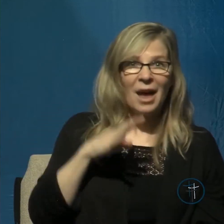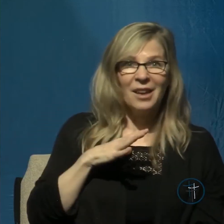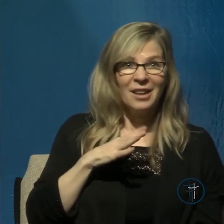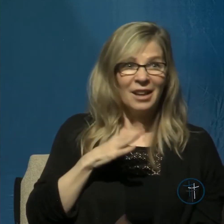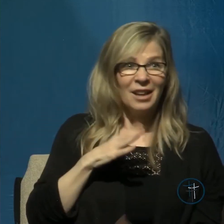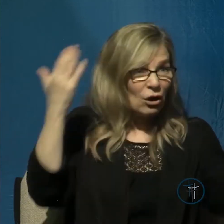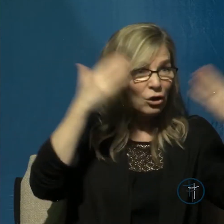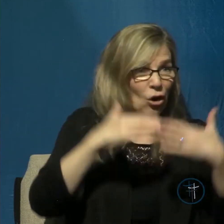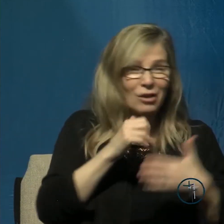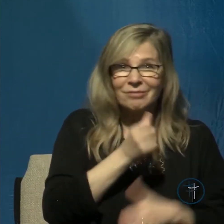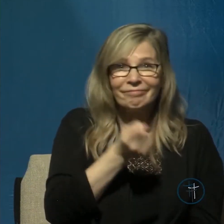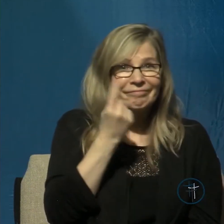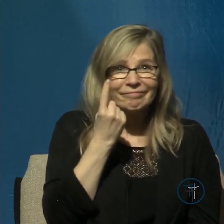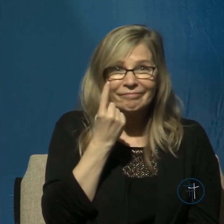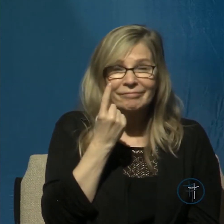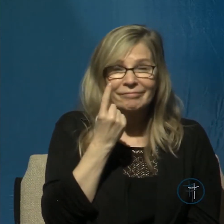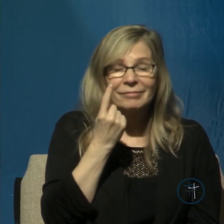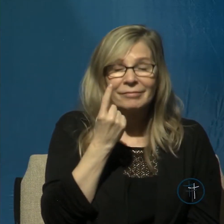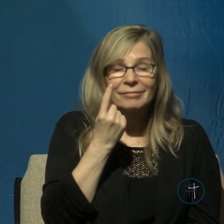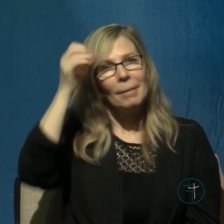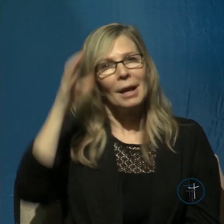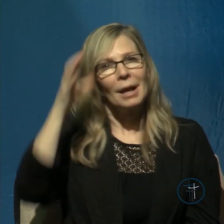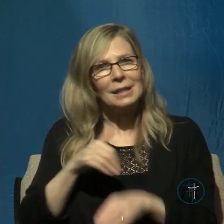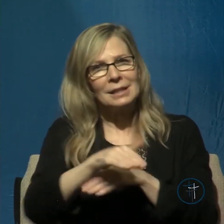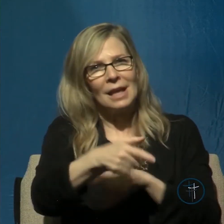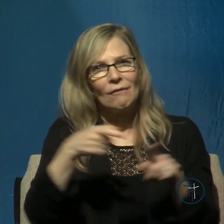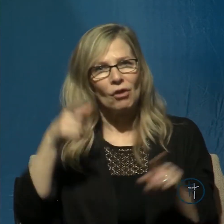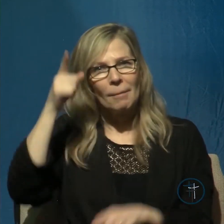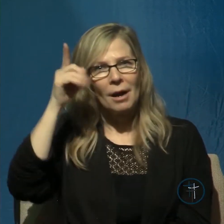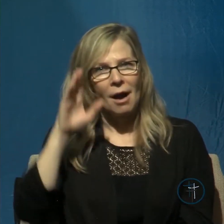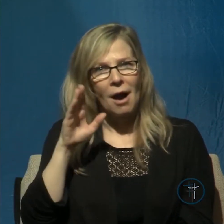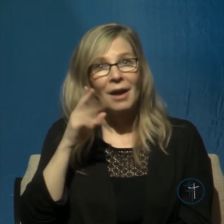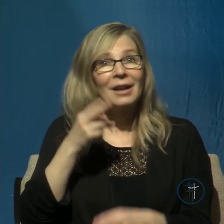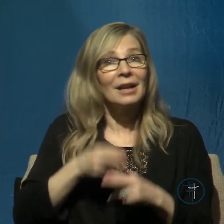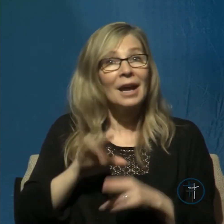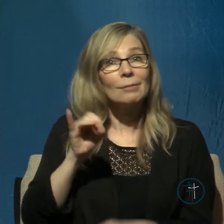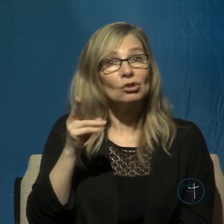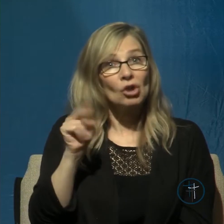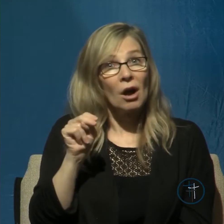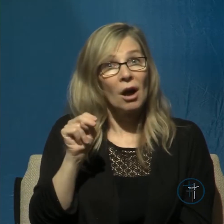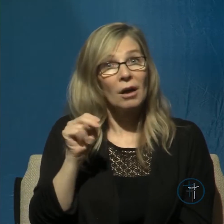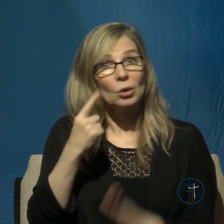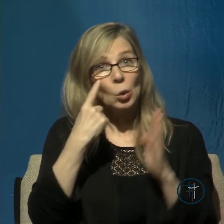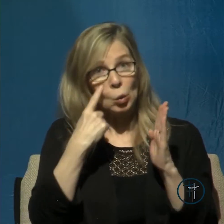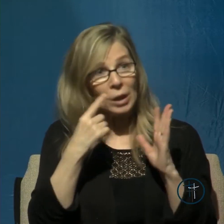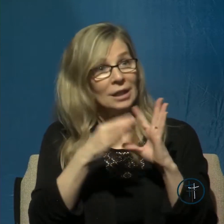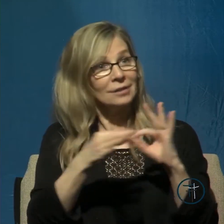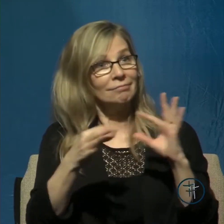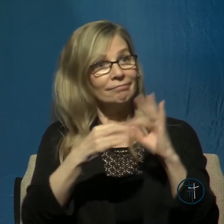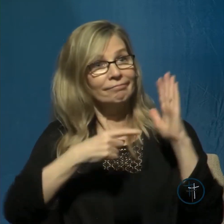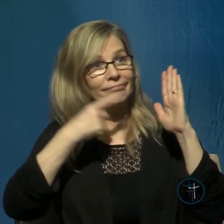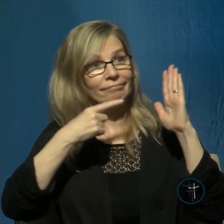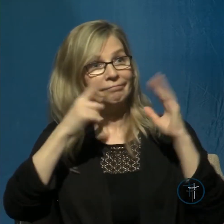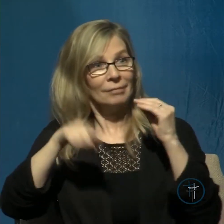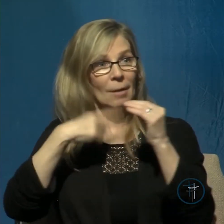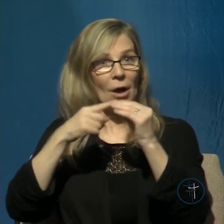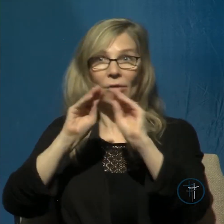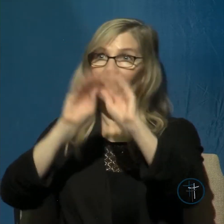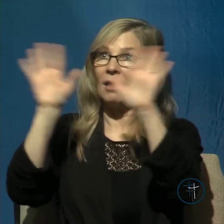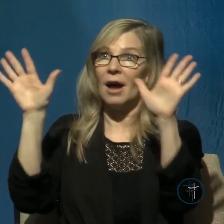There came a man sent from God whose name was John. He came as a witness to testify about the light so that all might believe through him.